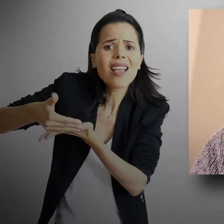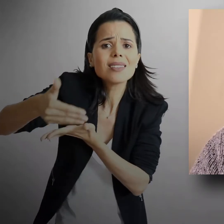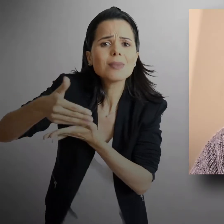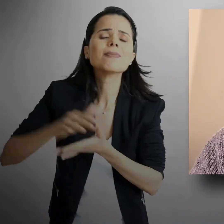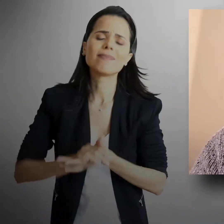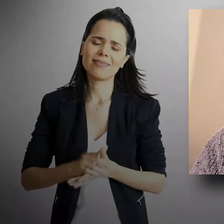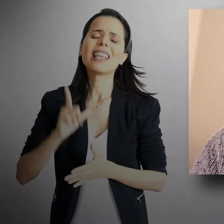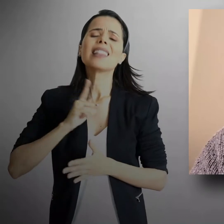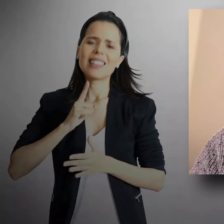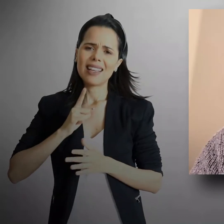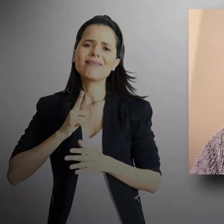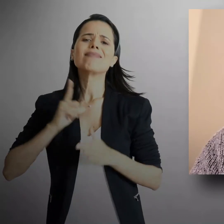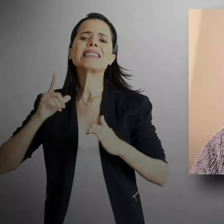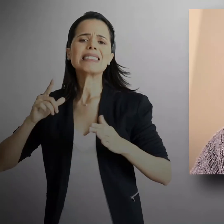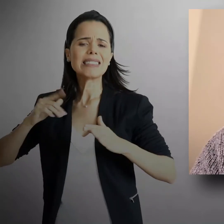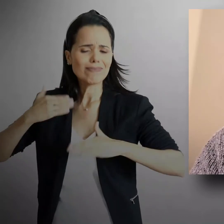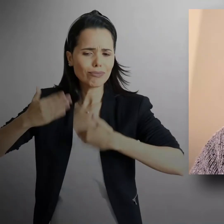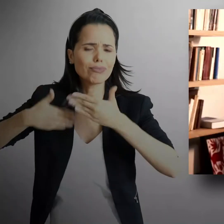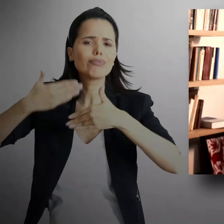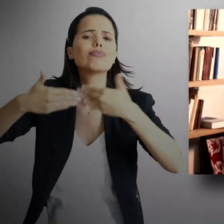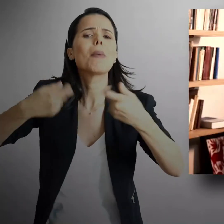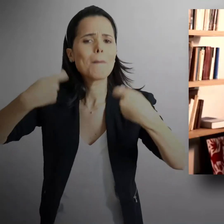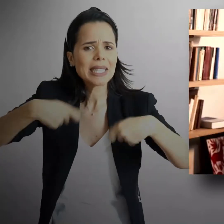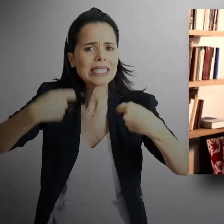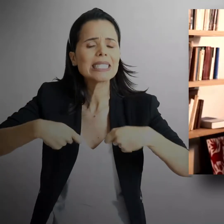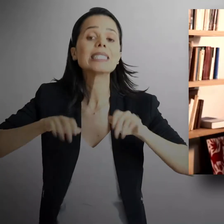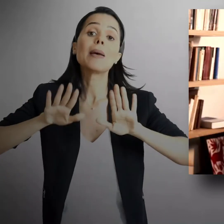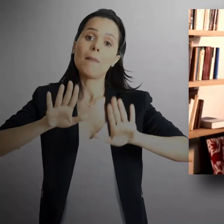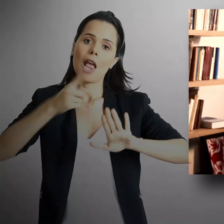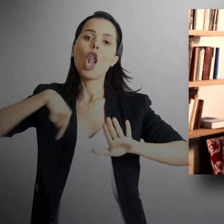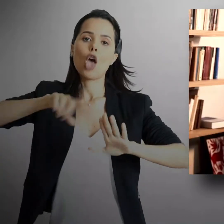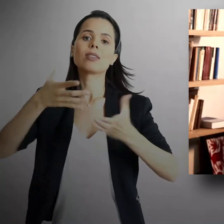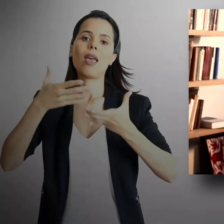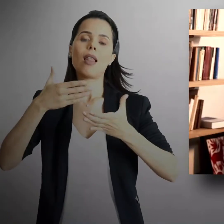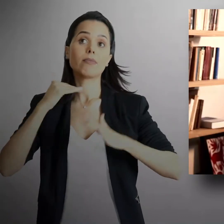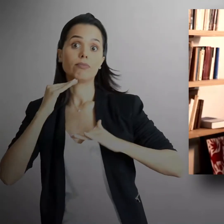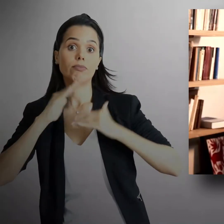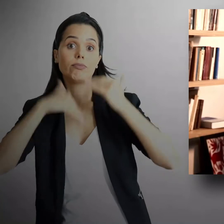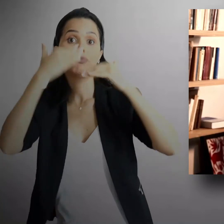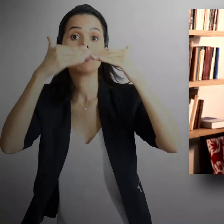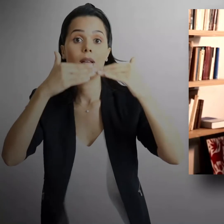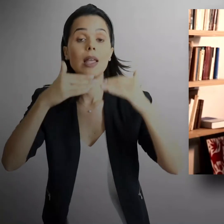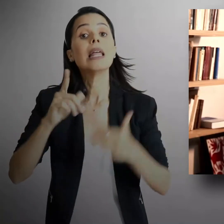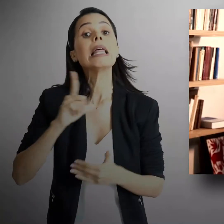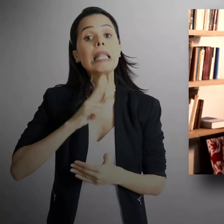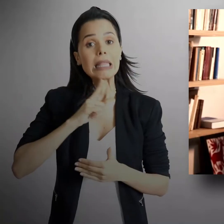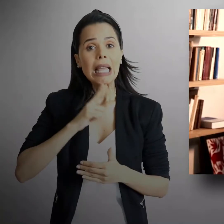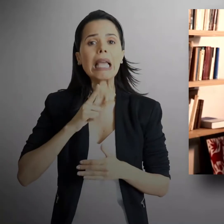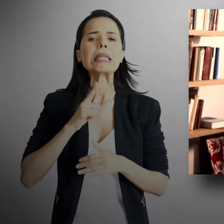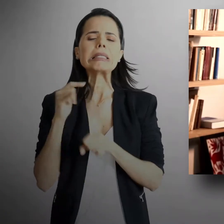way to go to try to demonstrate it. But then, of course, then one wants to go beyond, try to maybe